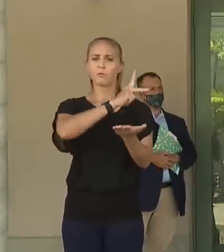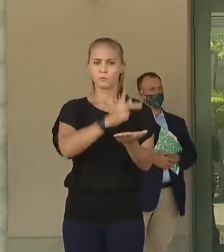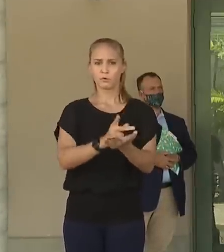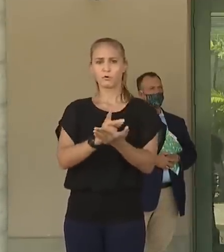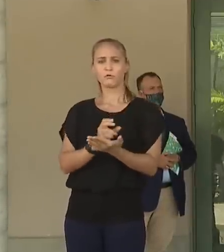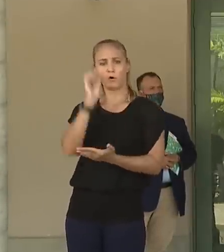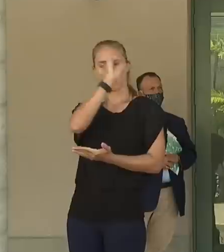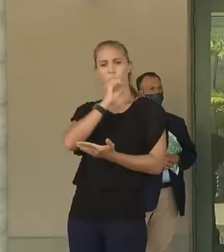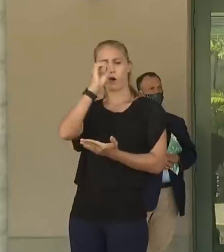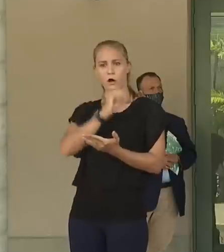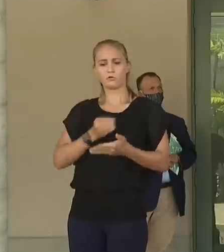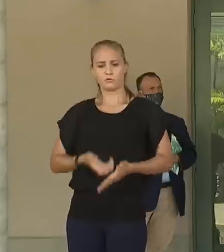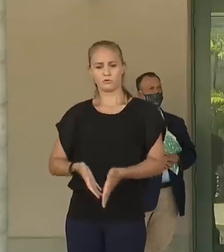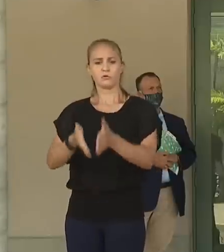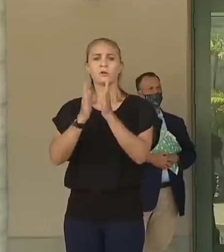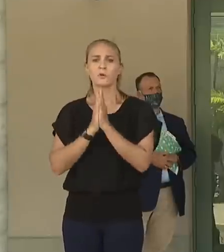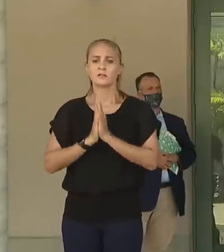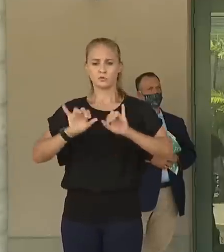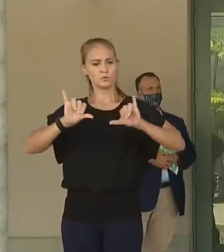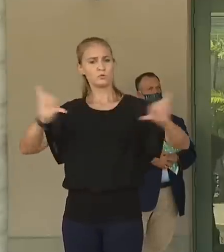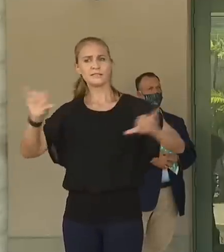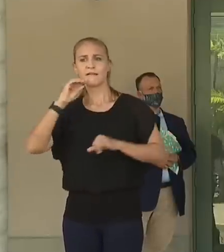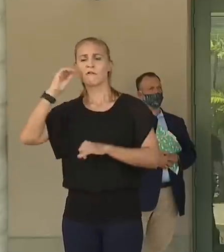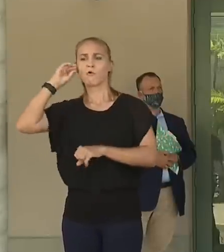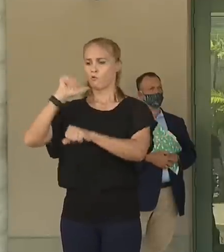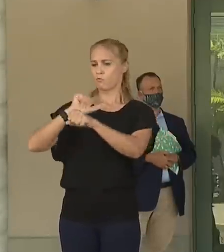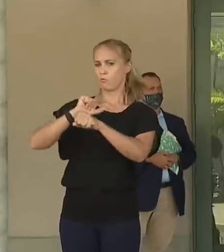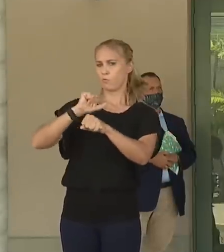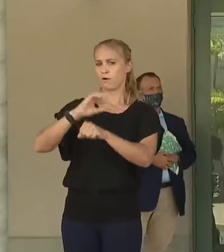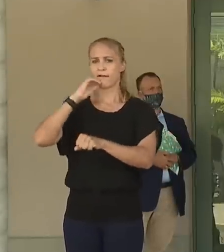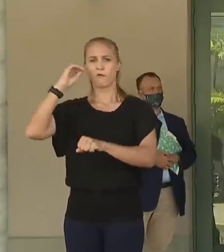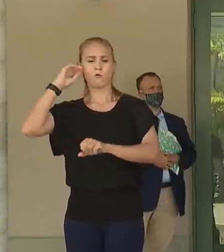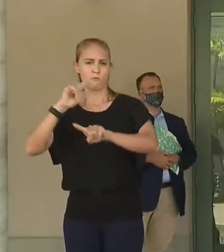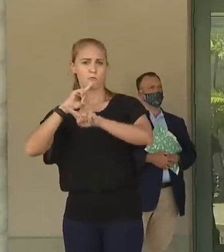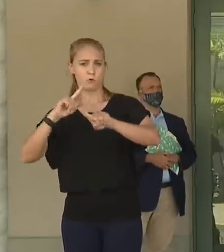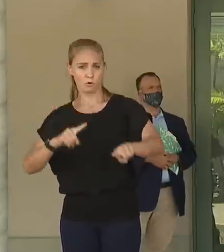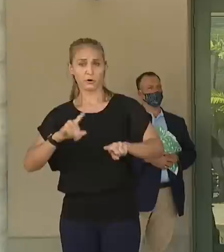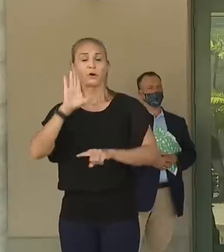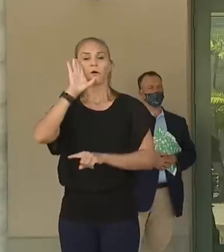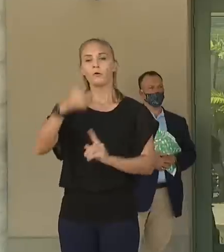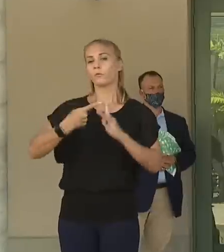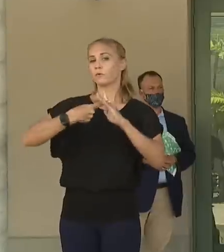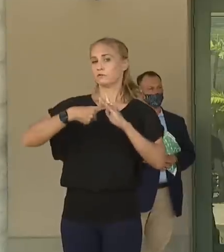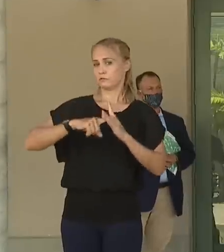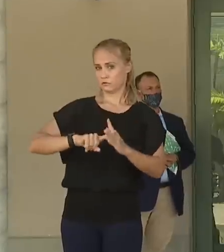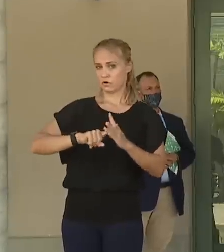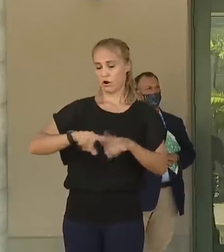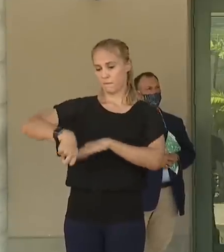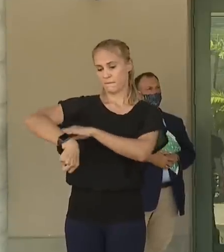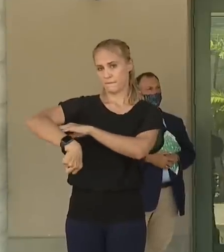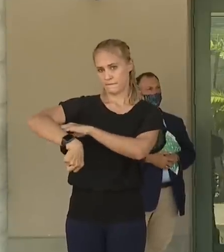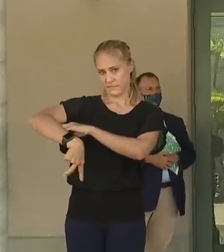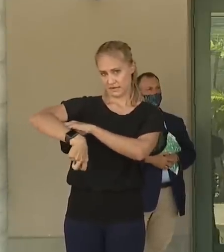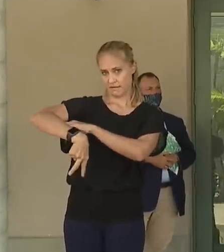for a stay-at-home work-at-home order. That order is going to take effect midnight